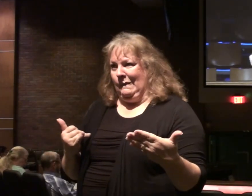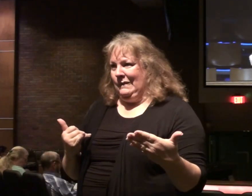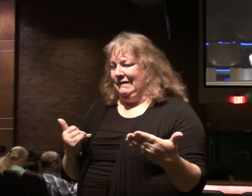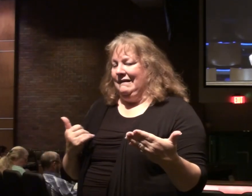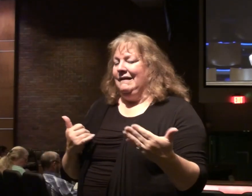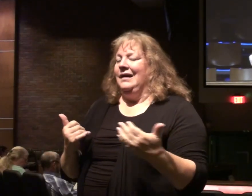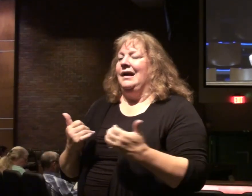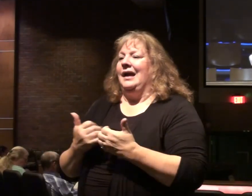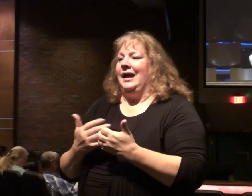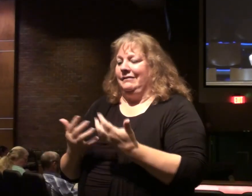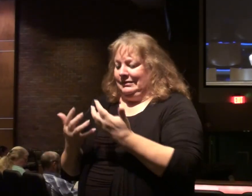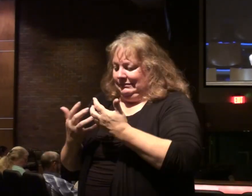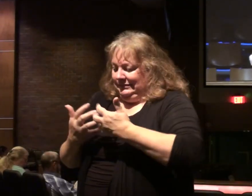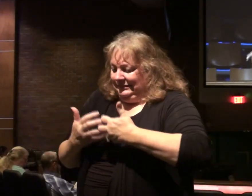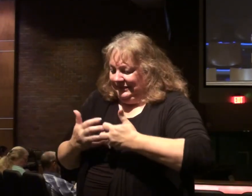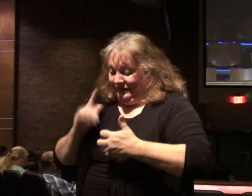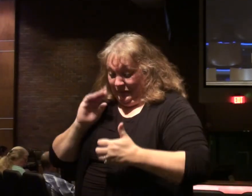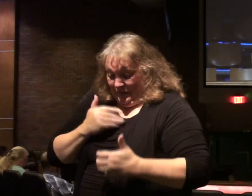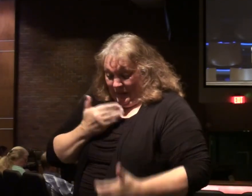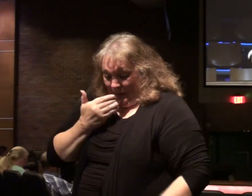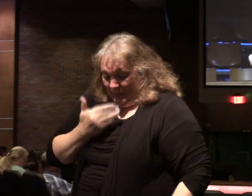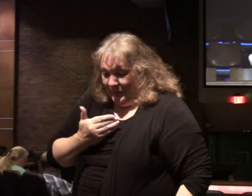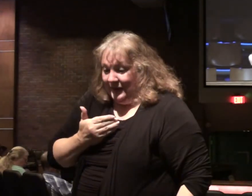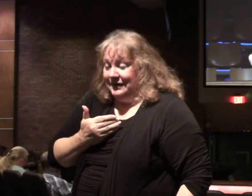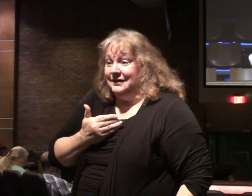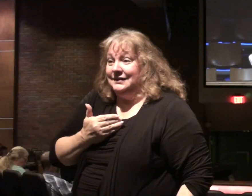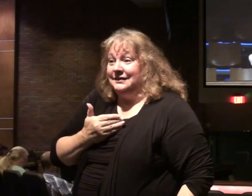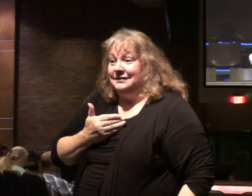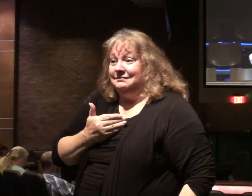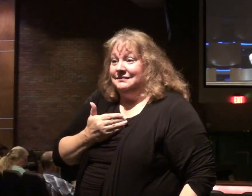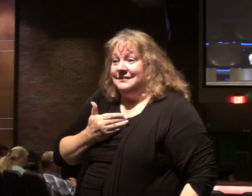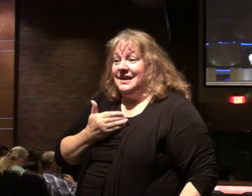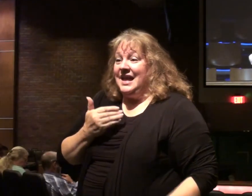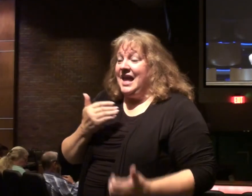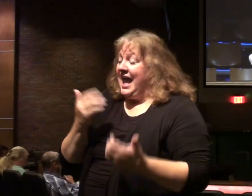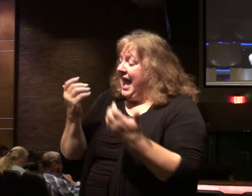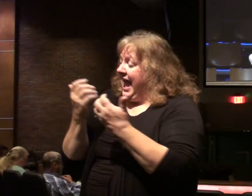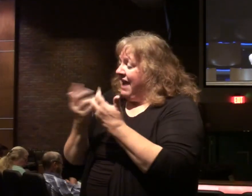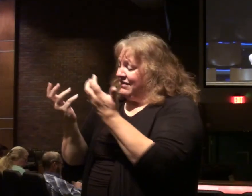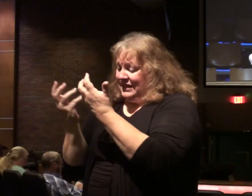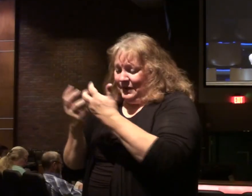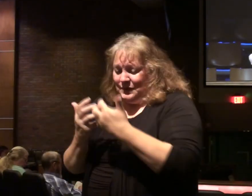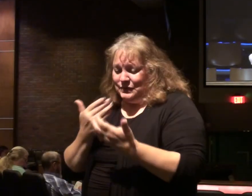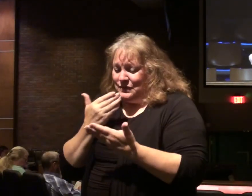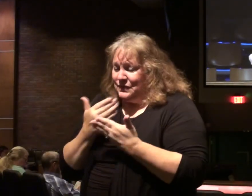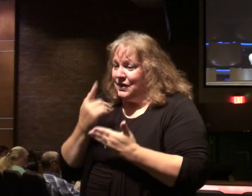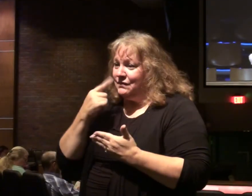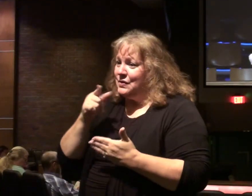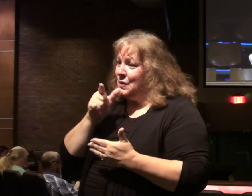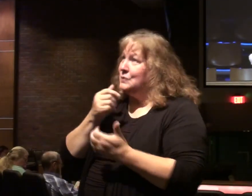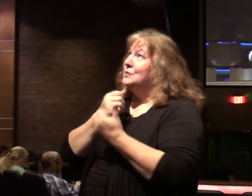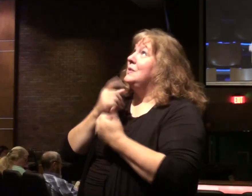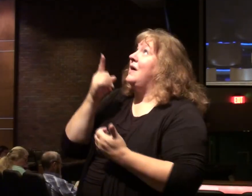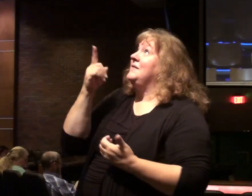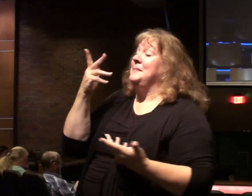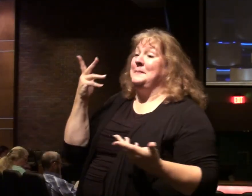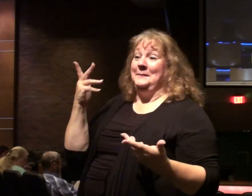everything working together for good. That's for a good reason. All things work together for good to those who love God.